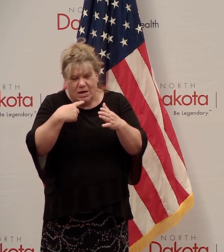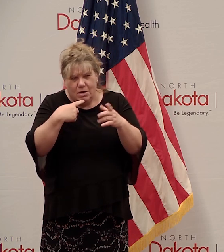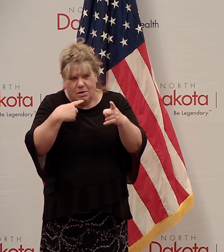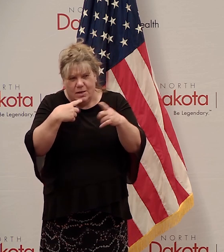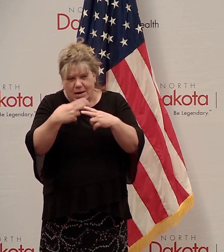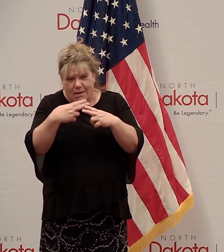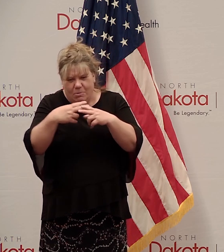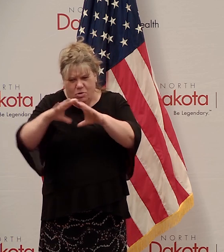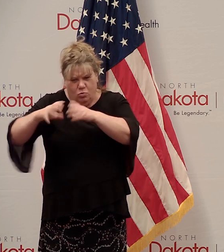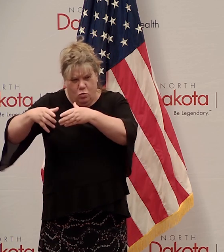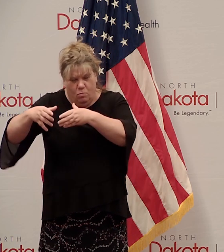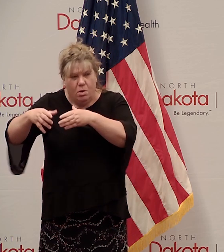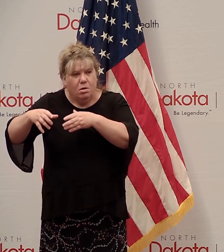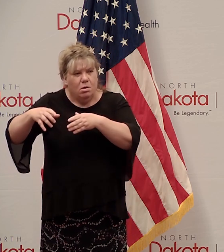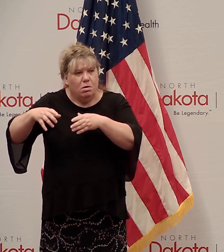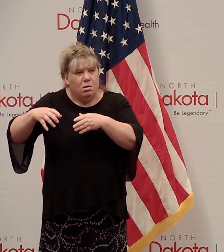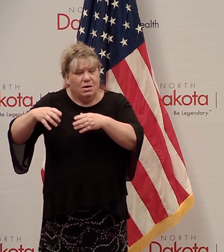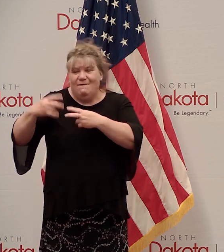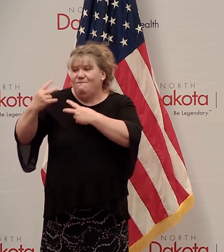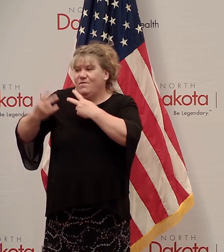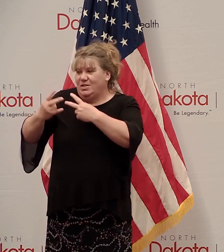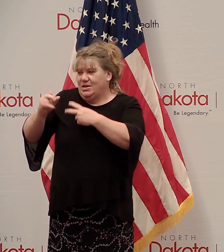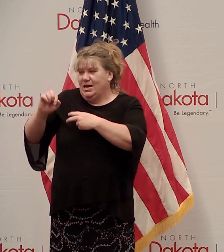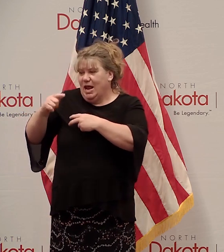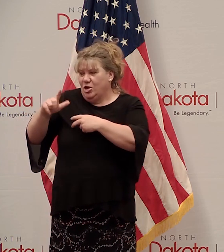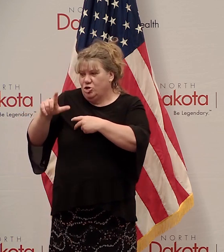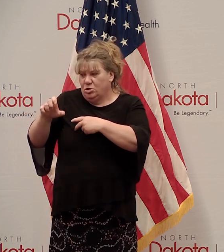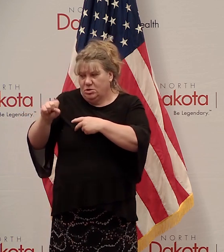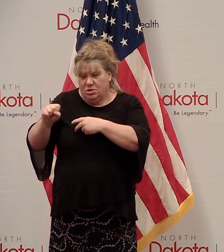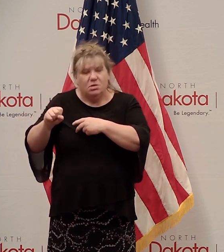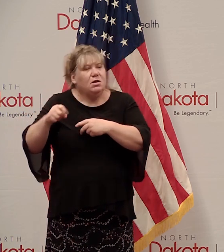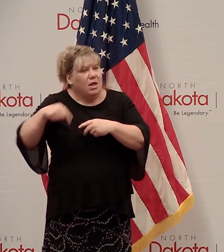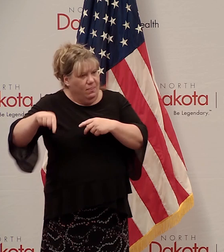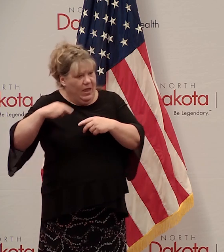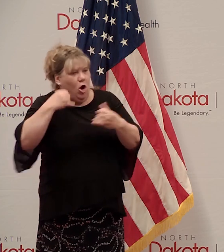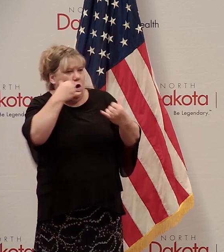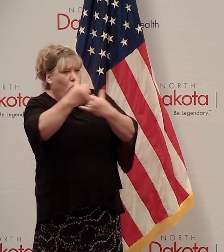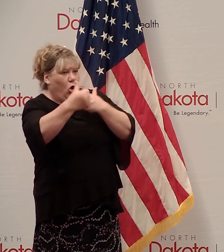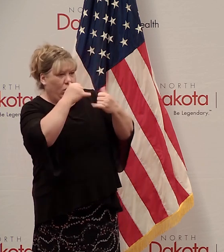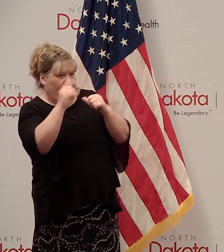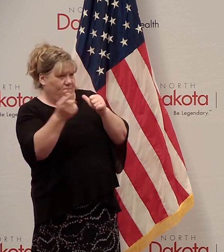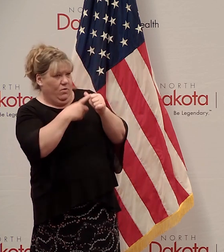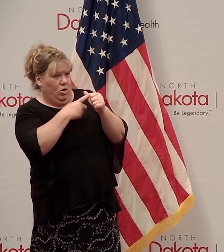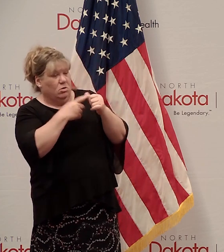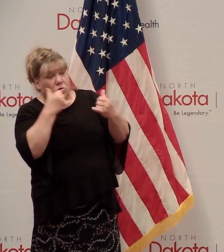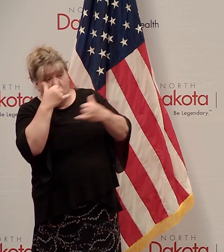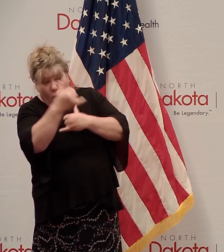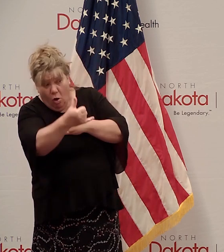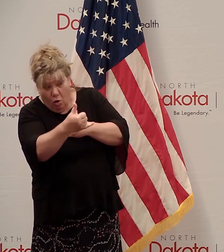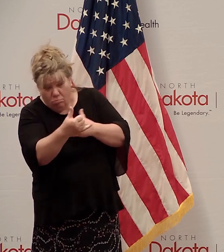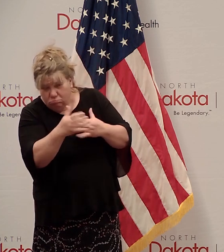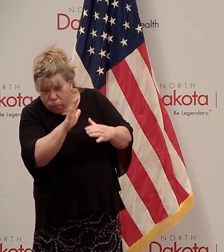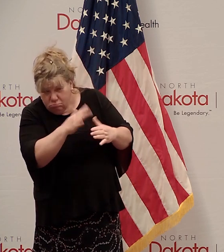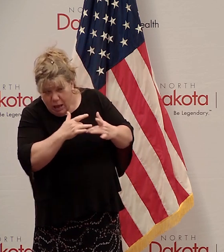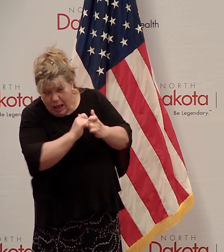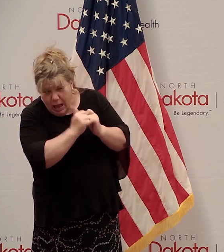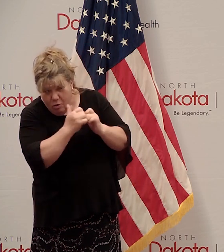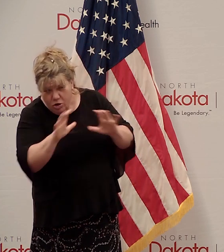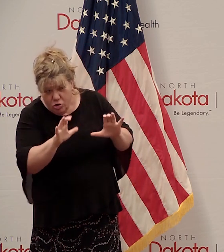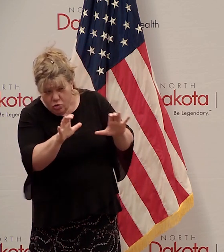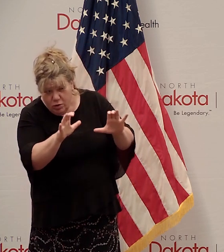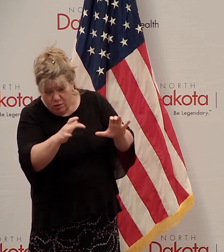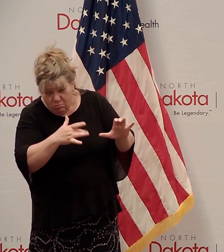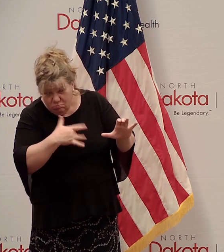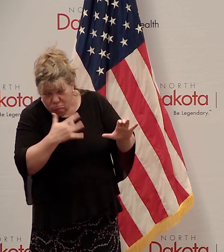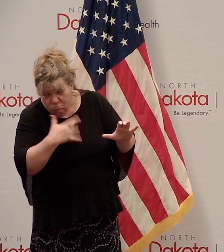they are visiting angels. They are, they are making phone calls first to understand the situation before they go in.